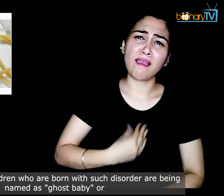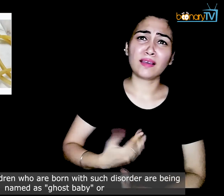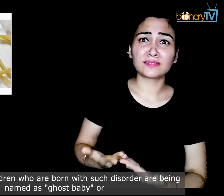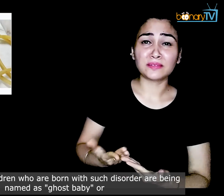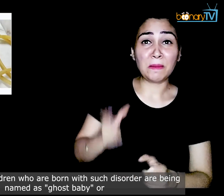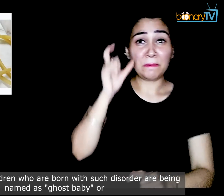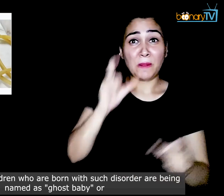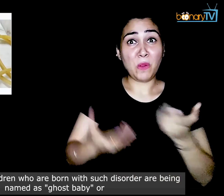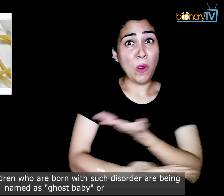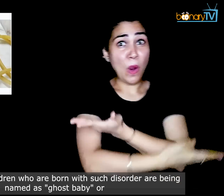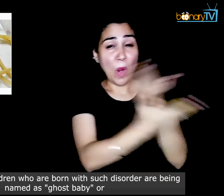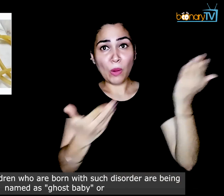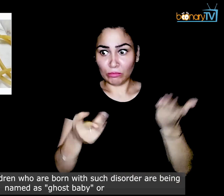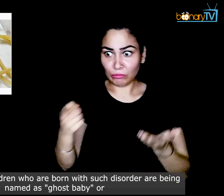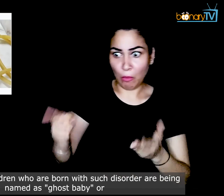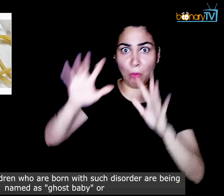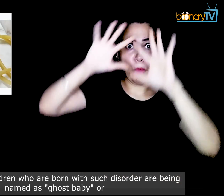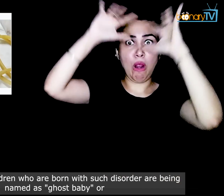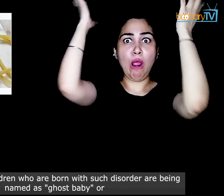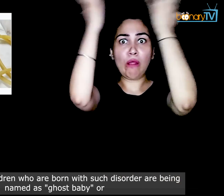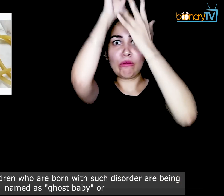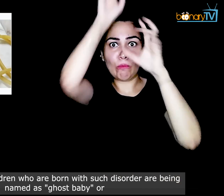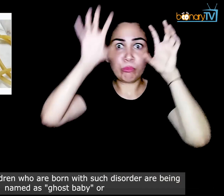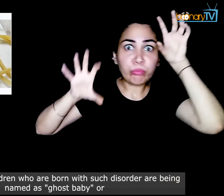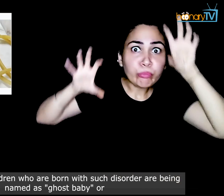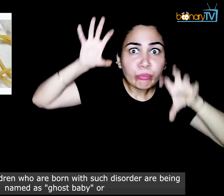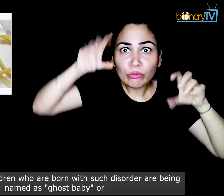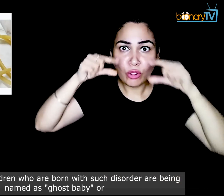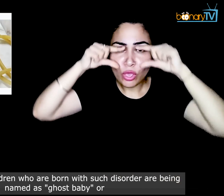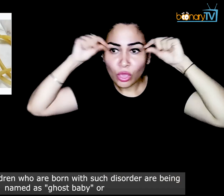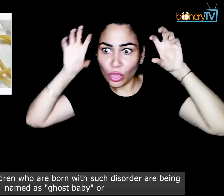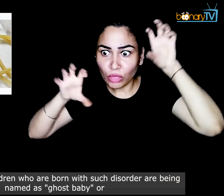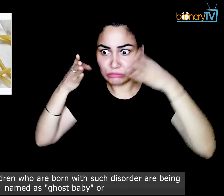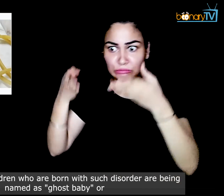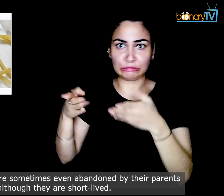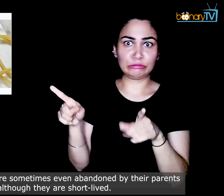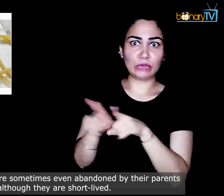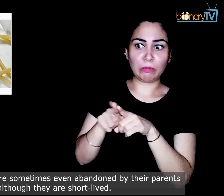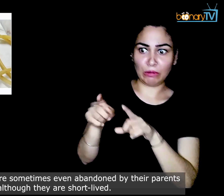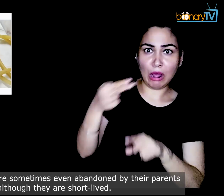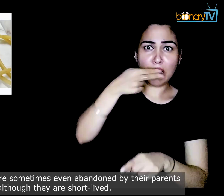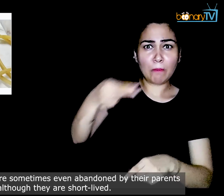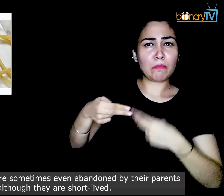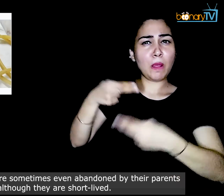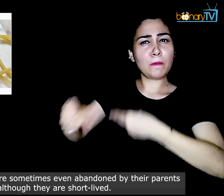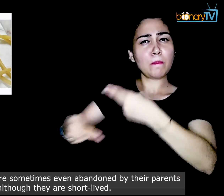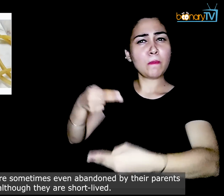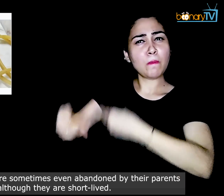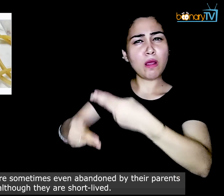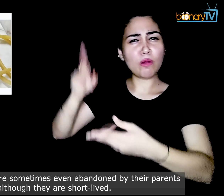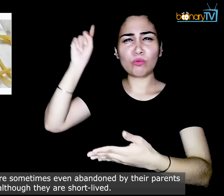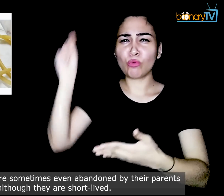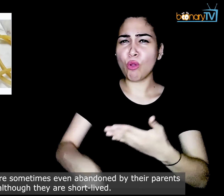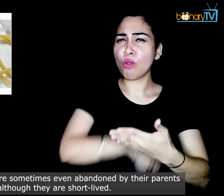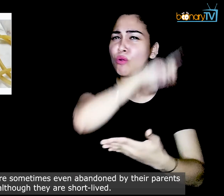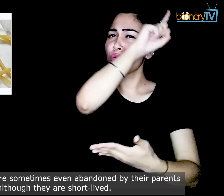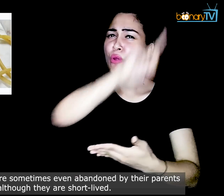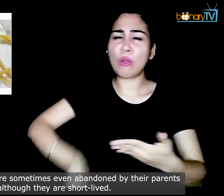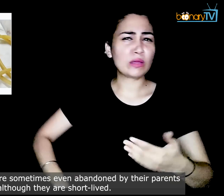born with such disorder are being named as ghost baby or alien baby and are sometimes